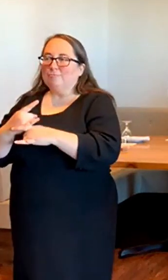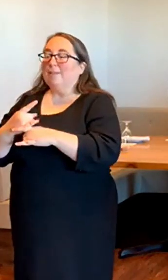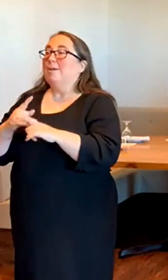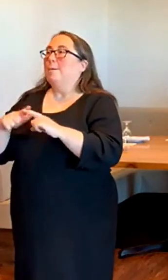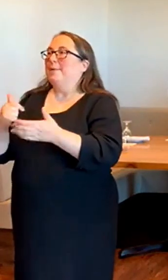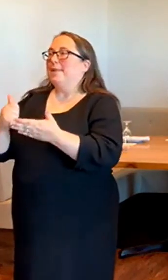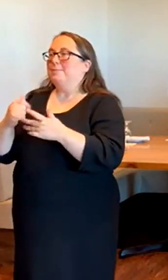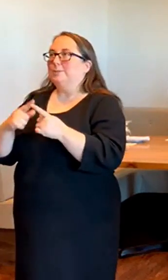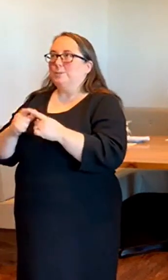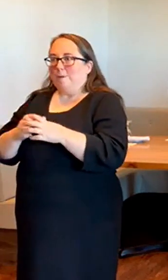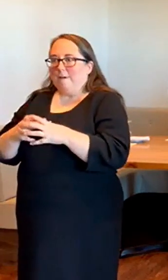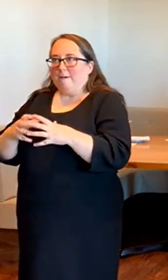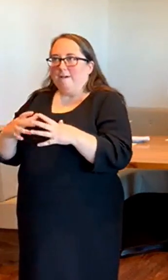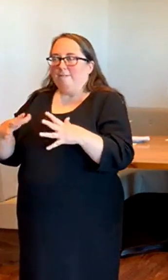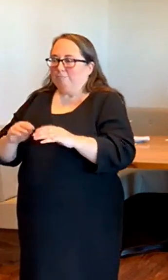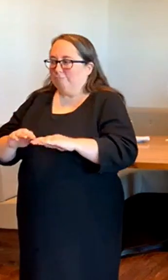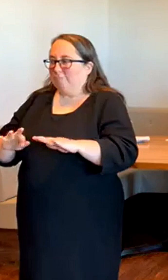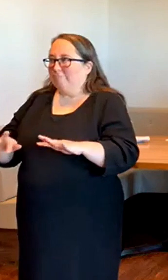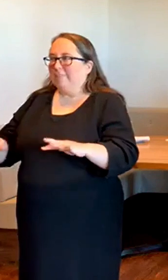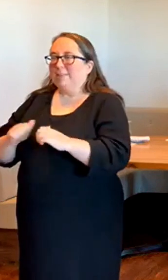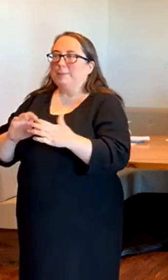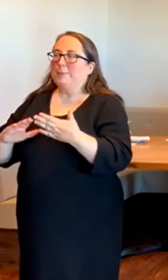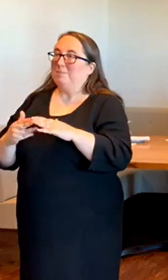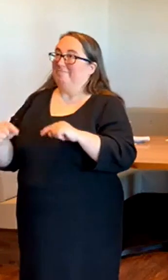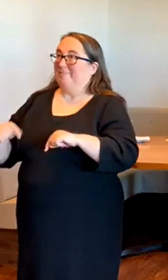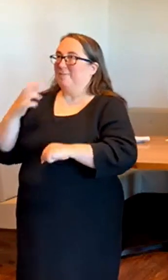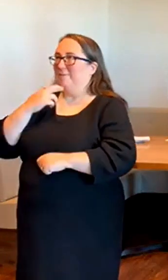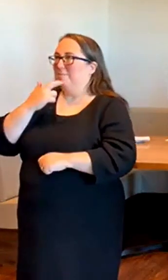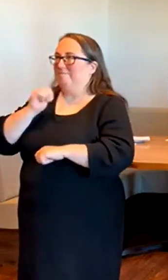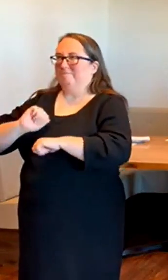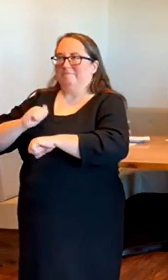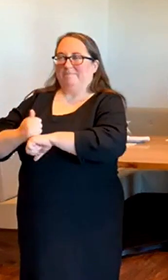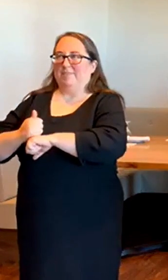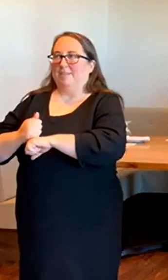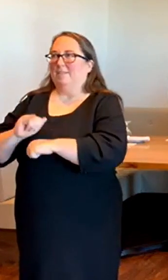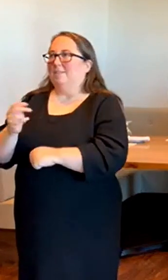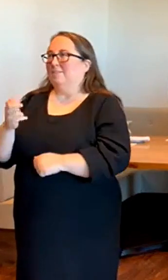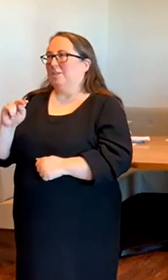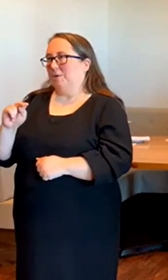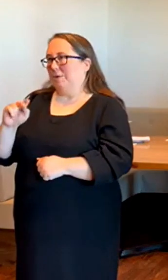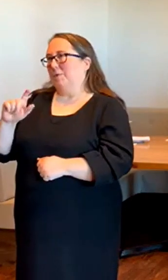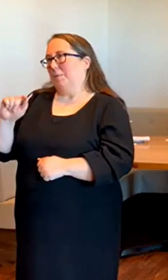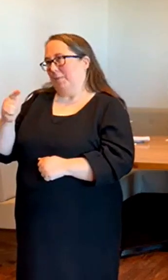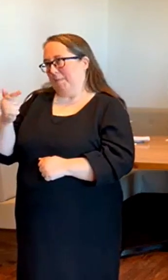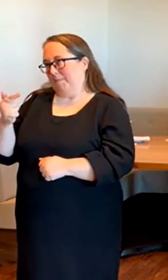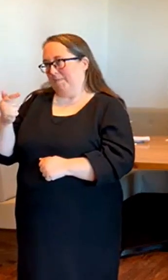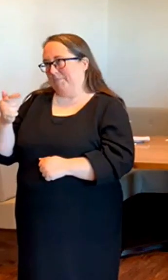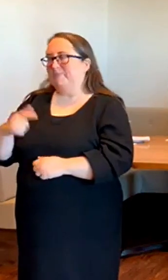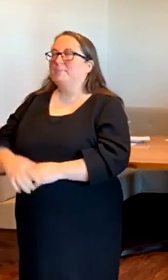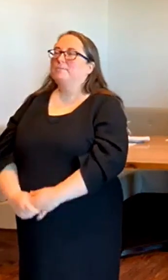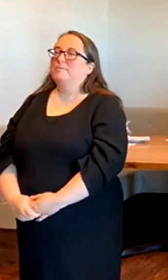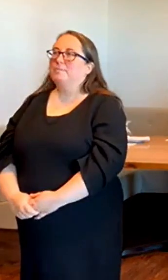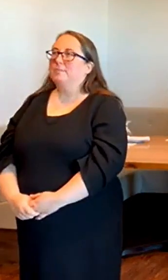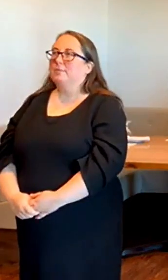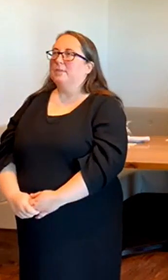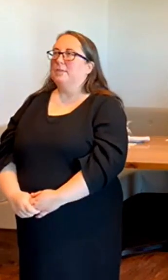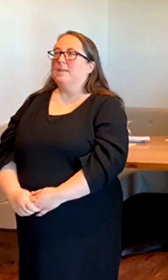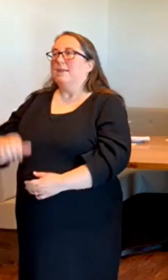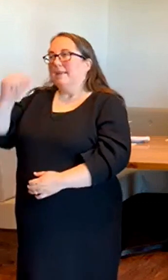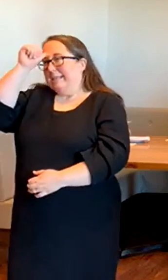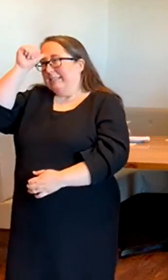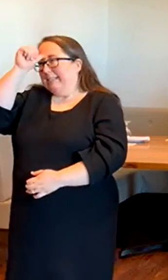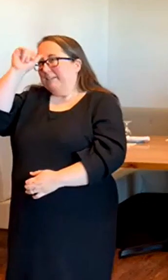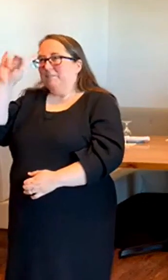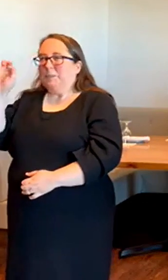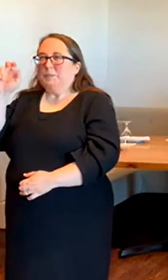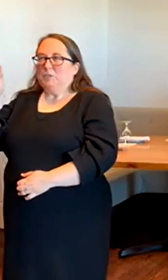us grow in the community. Cloven Cardamom was established in January 2021. It's an Indian fusion restaurant,